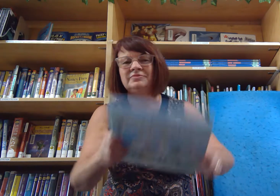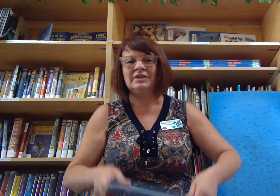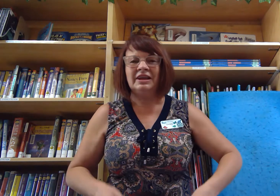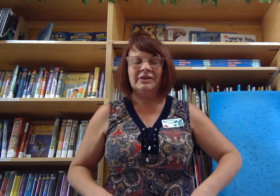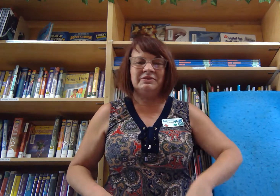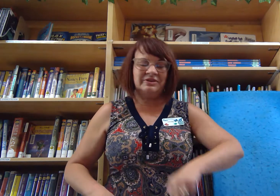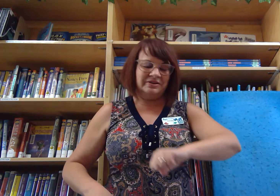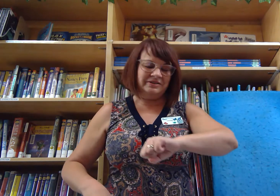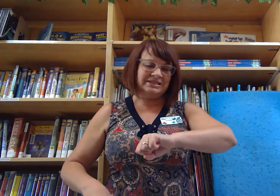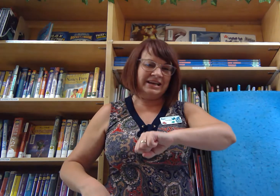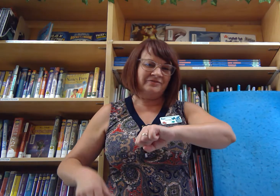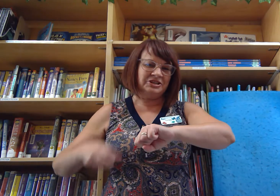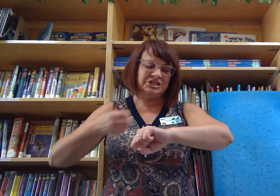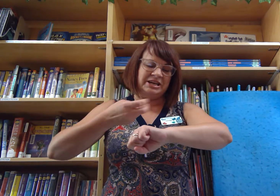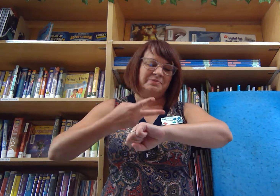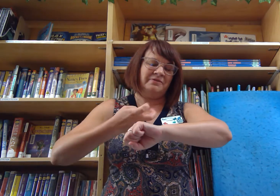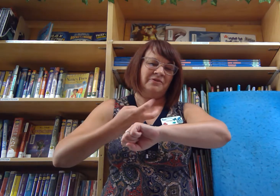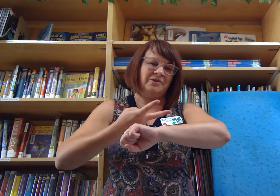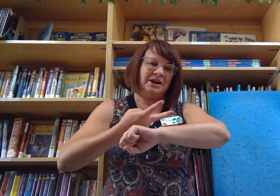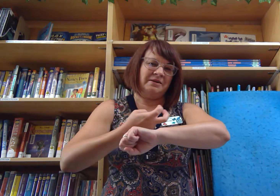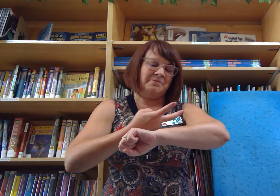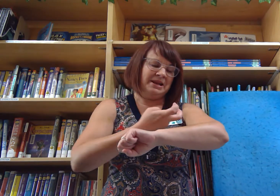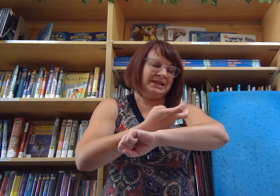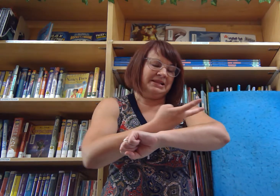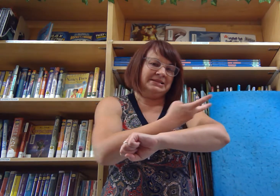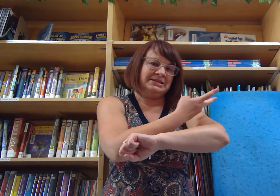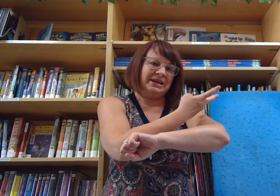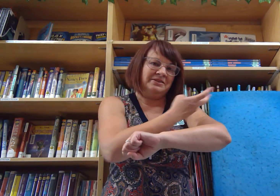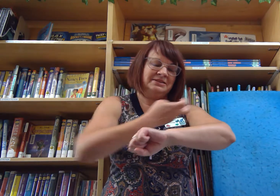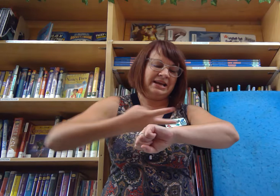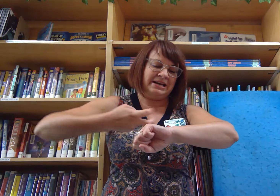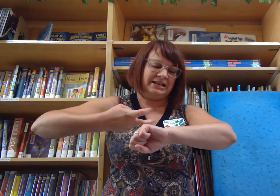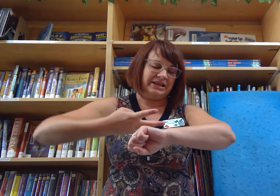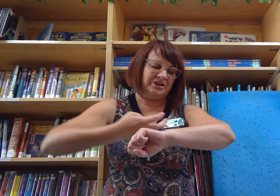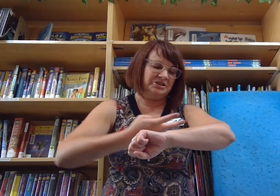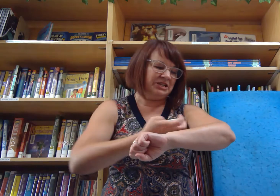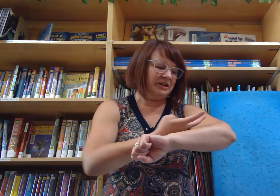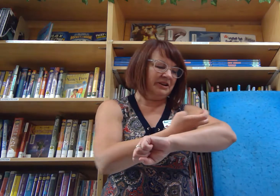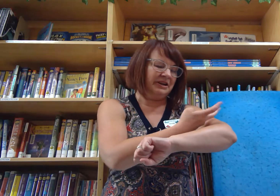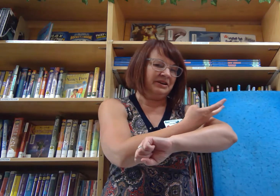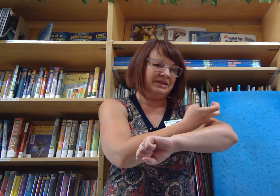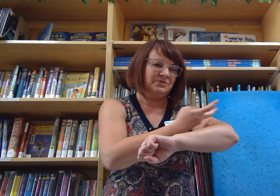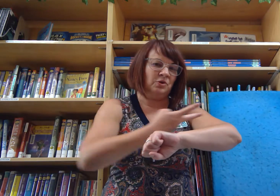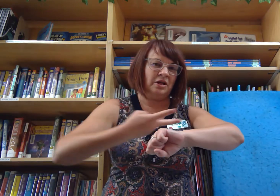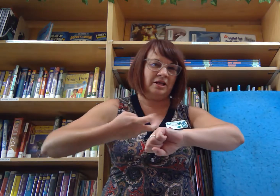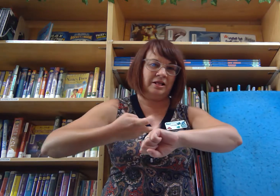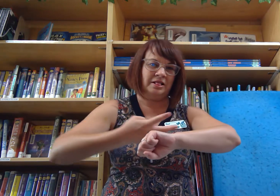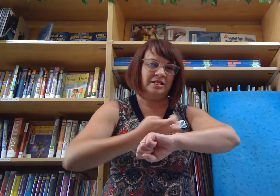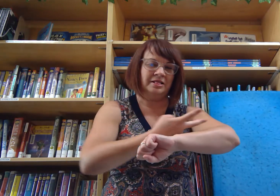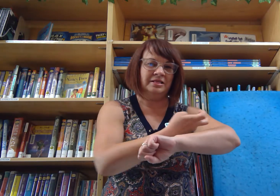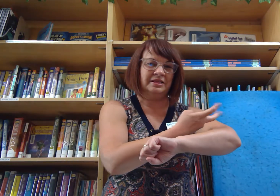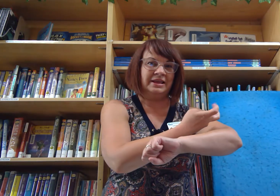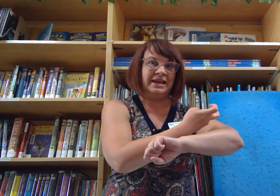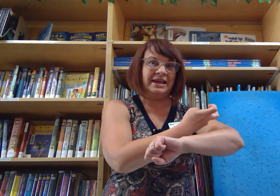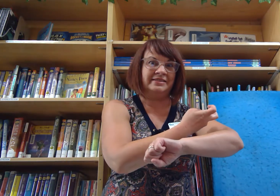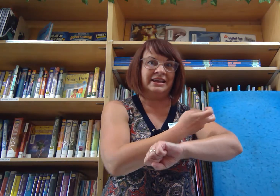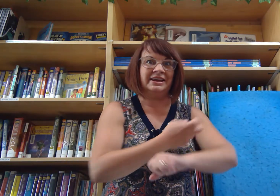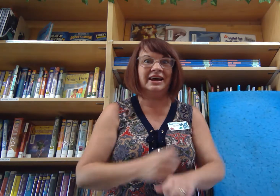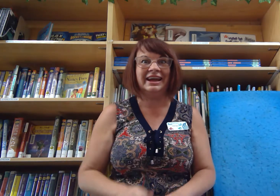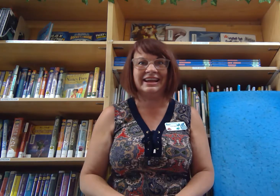We've learned the sign for sheep before, but this is how you sign it like you're shearing his wool. And then hike